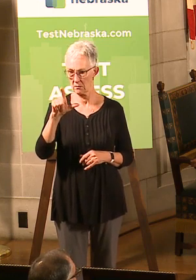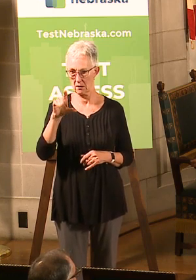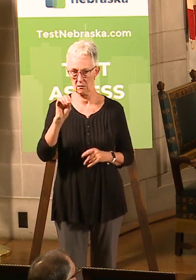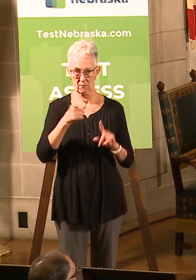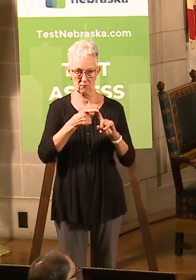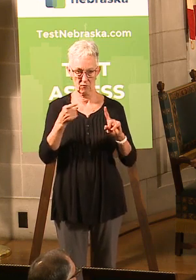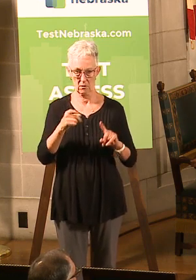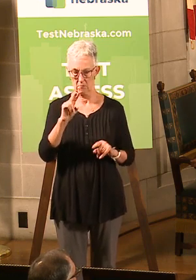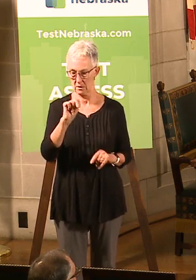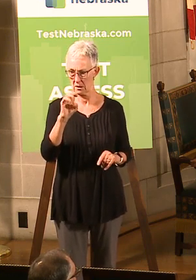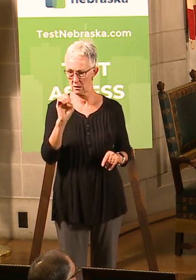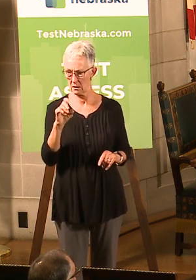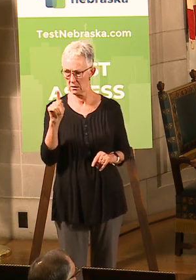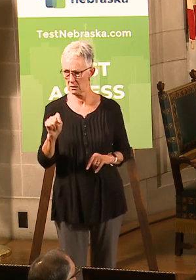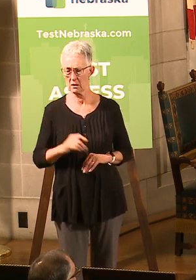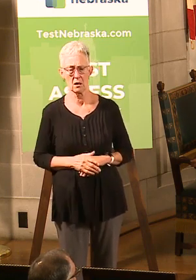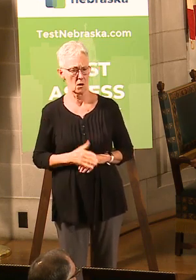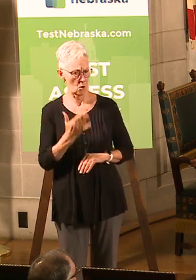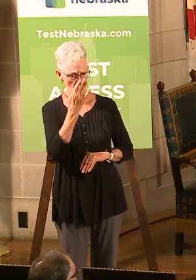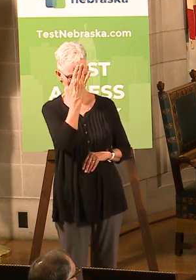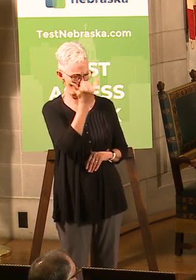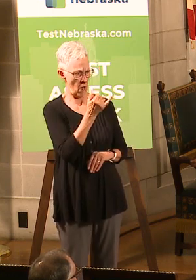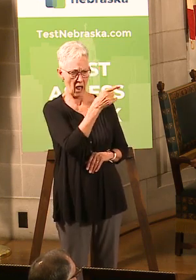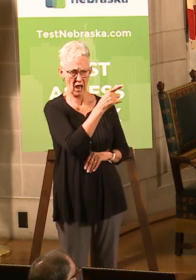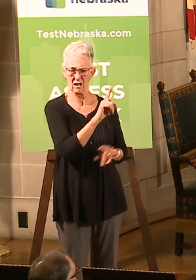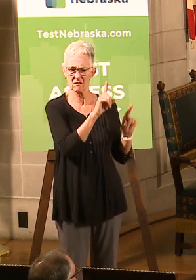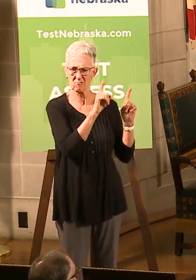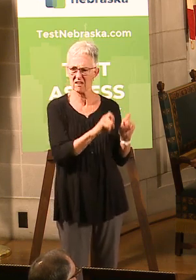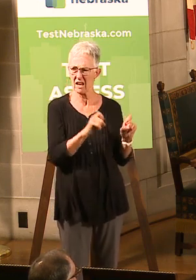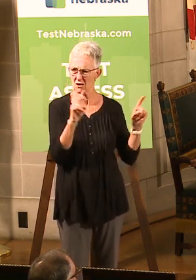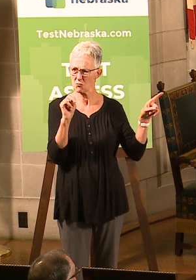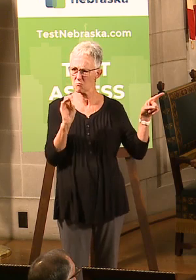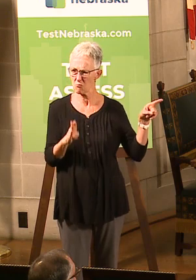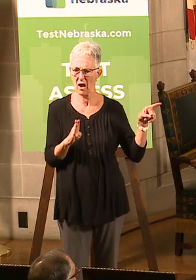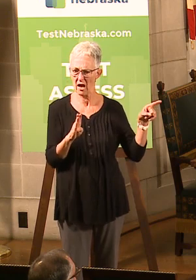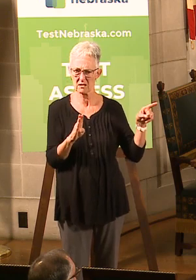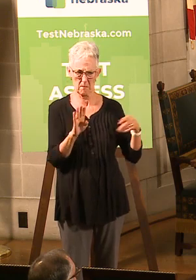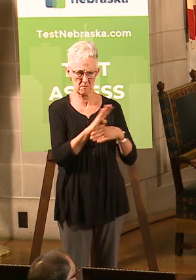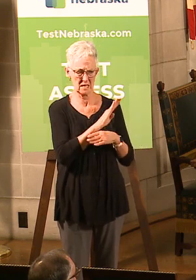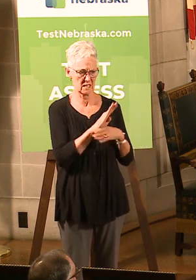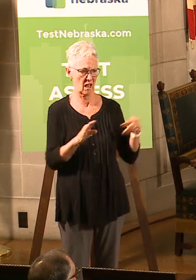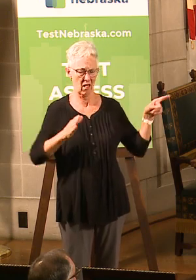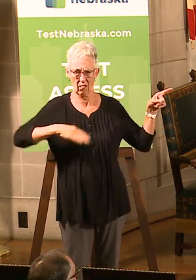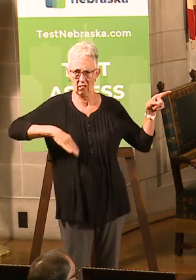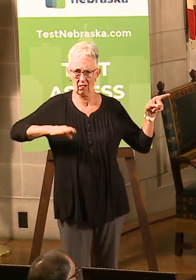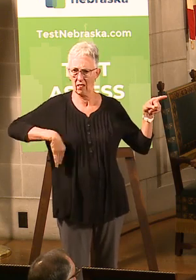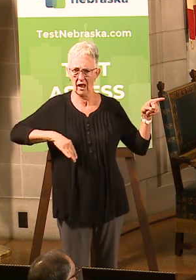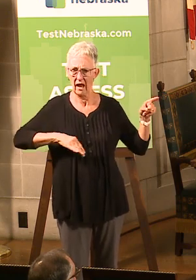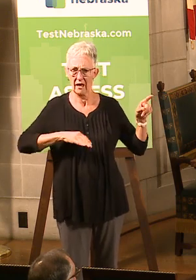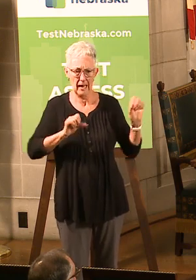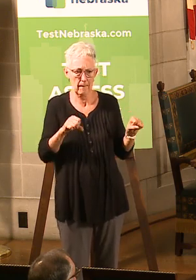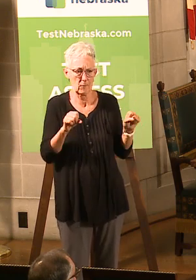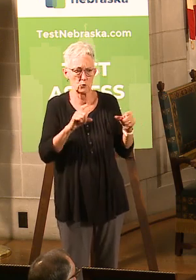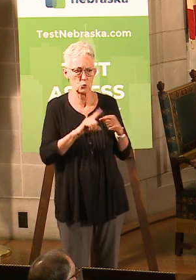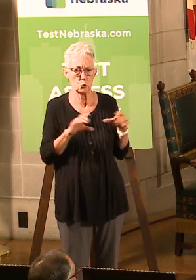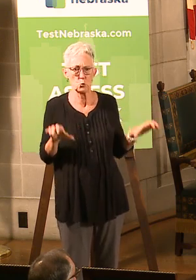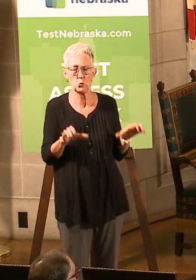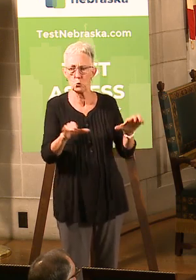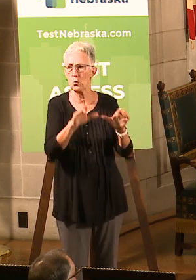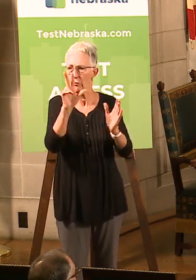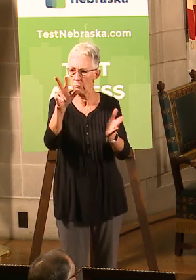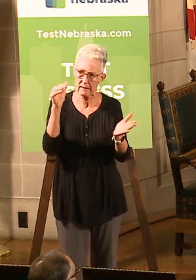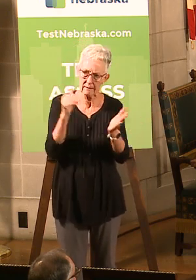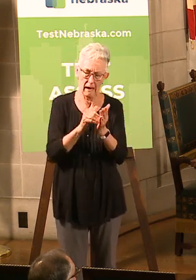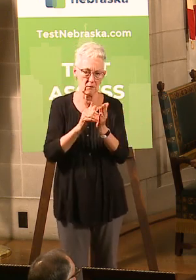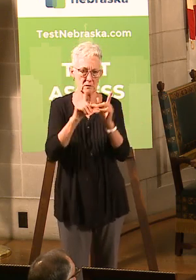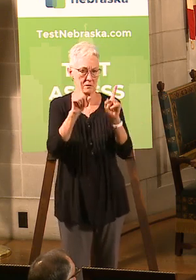what prevented Test Nebraska from reaching 3,000 tests per day before now? Was it a lack of supplies from the company or lack